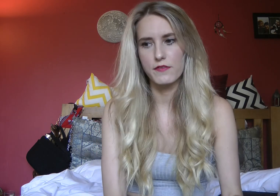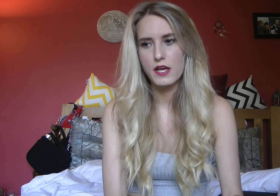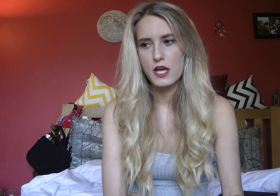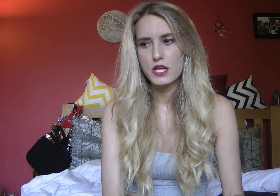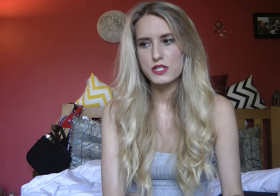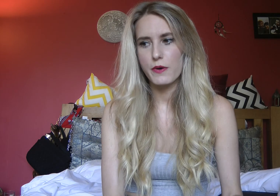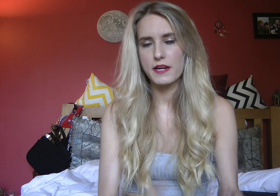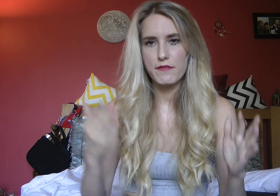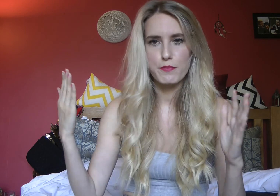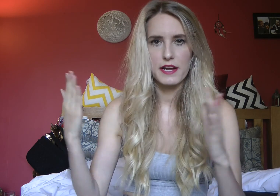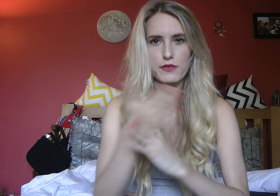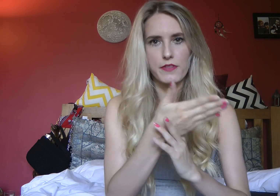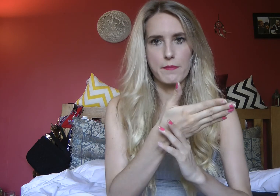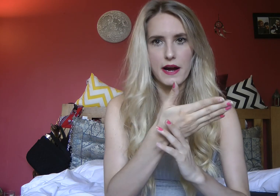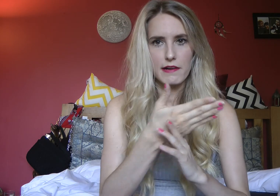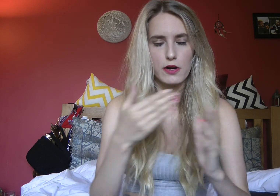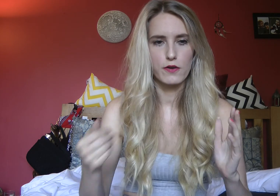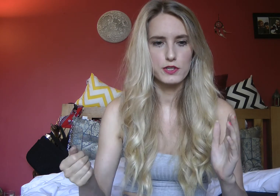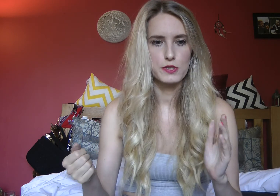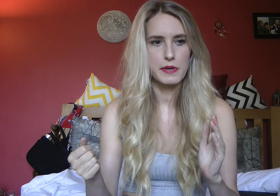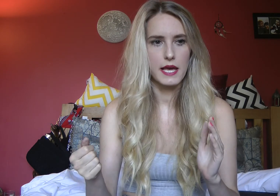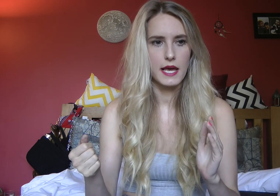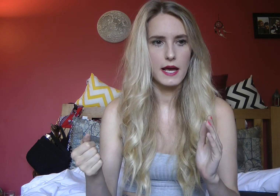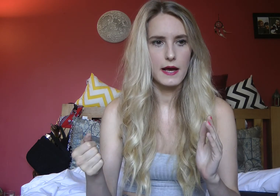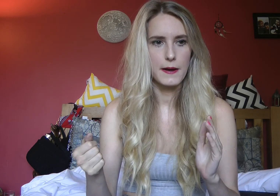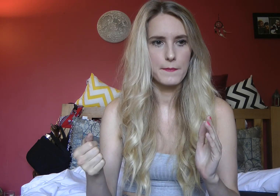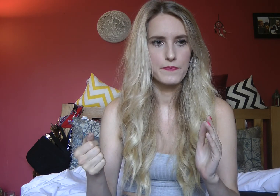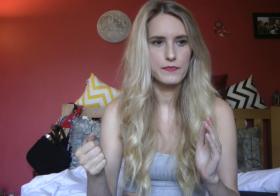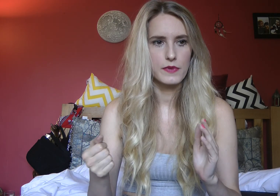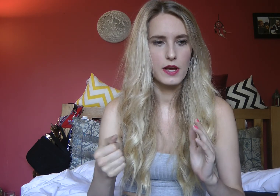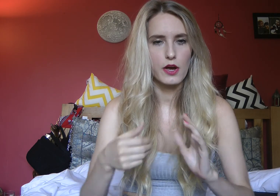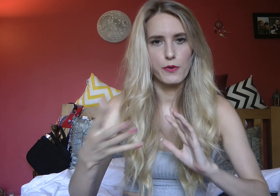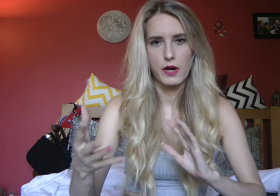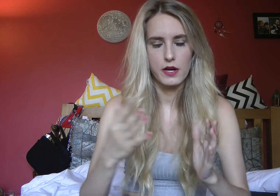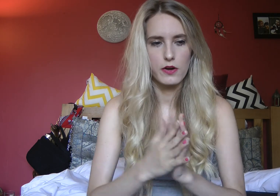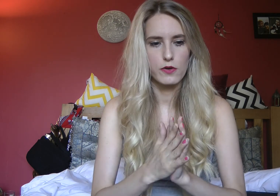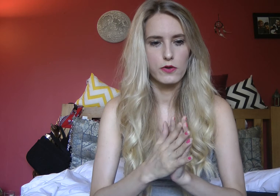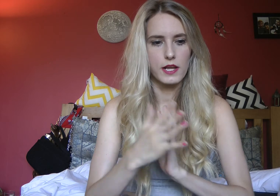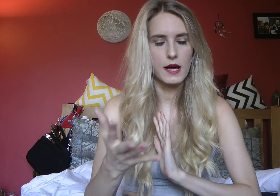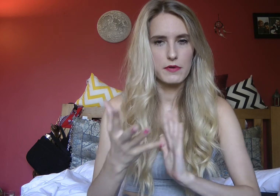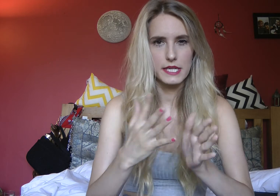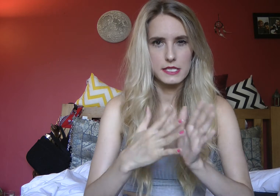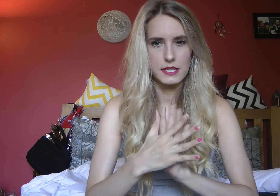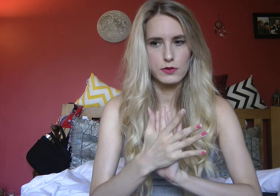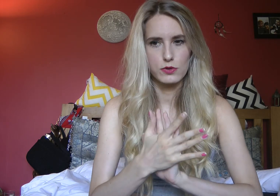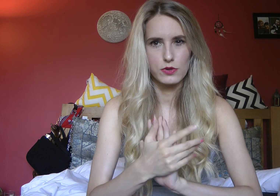so I never break through that barrier of just being a co-worker or collaborator or